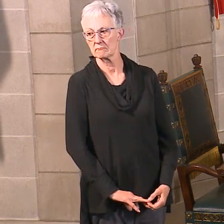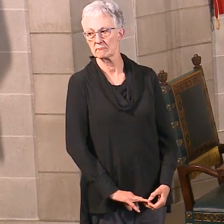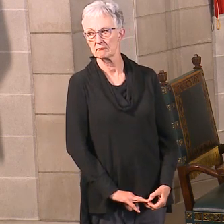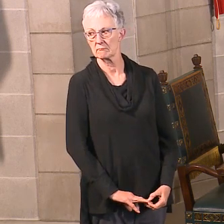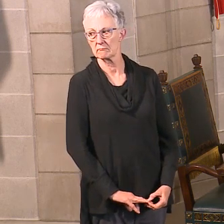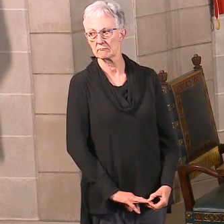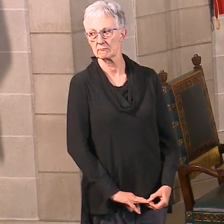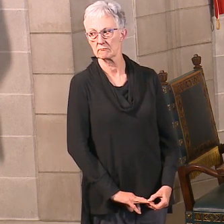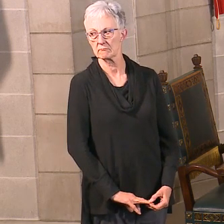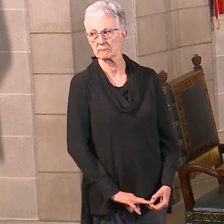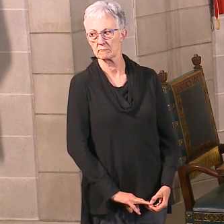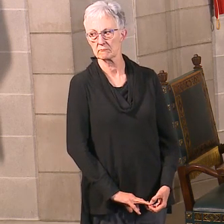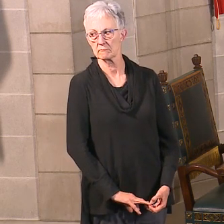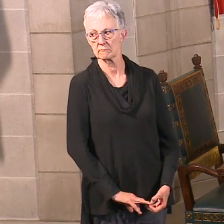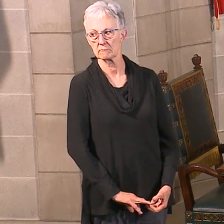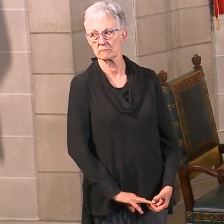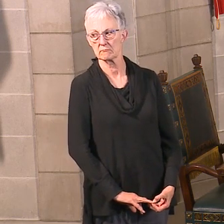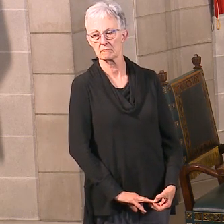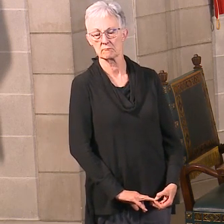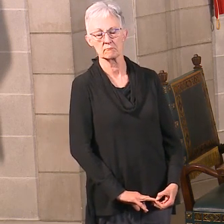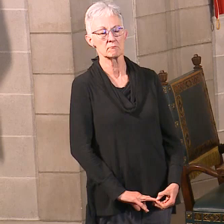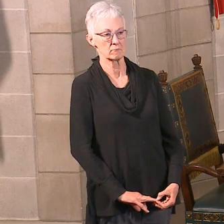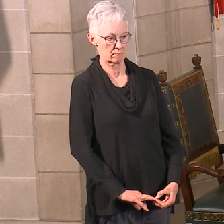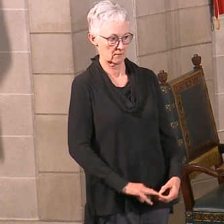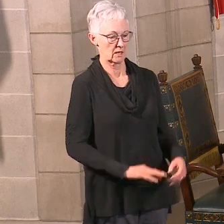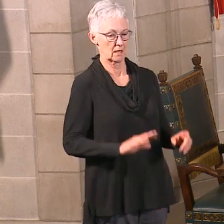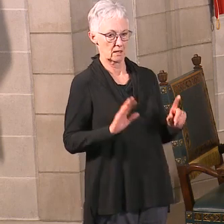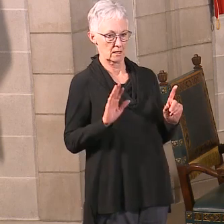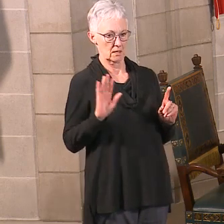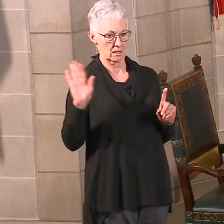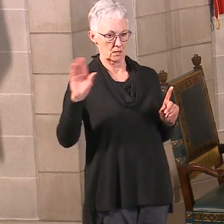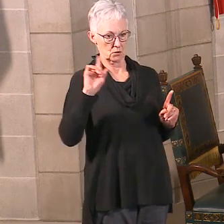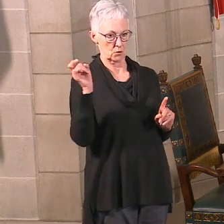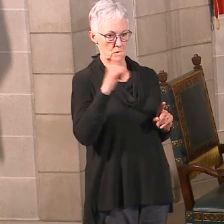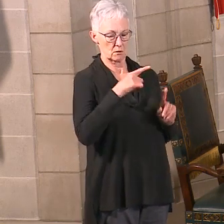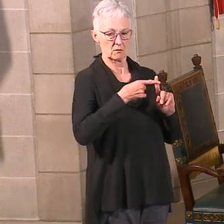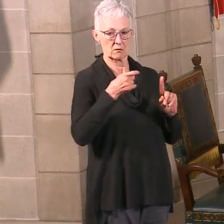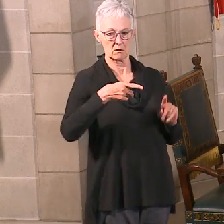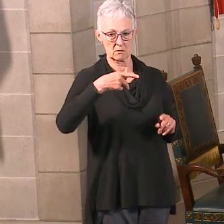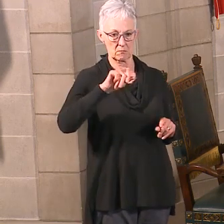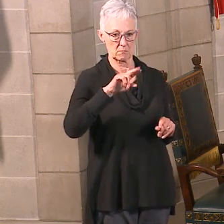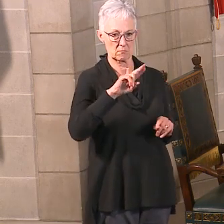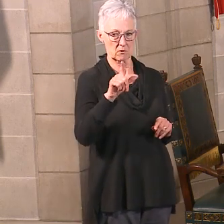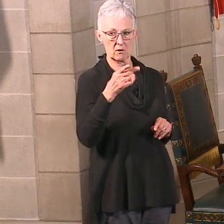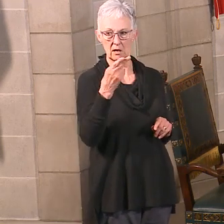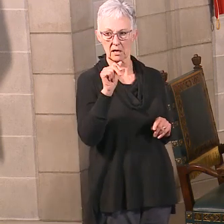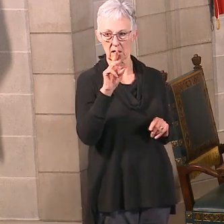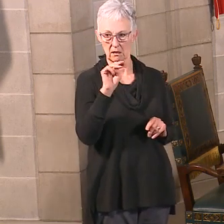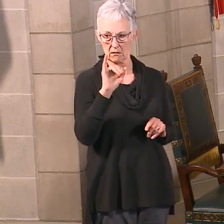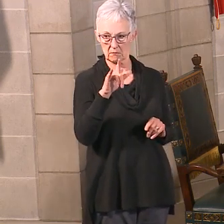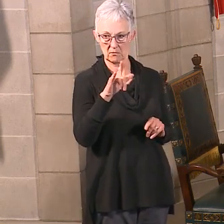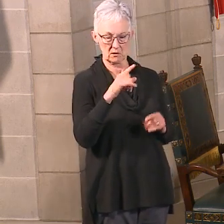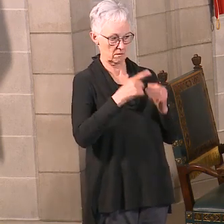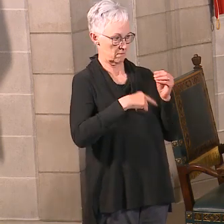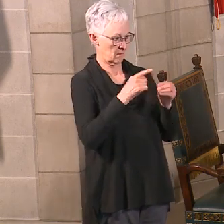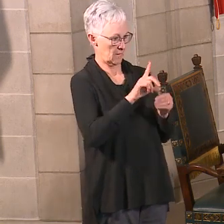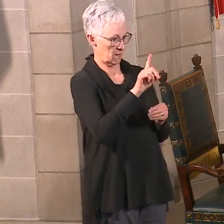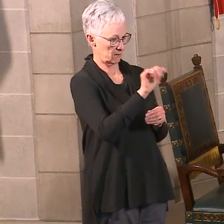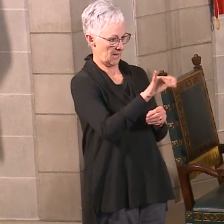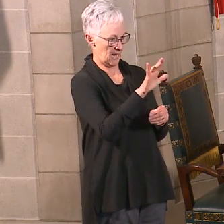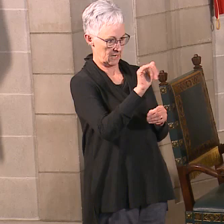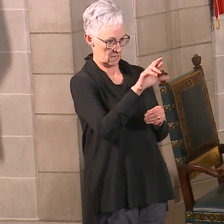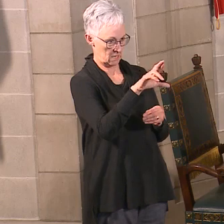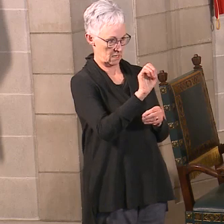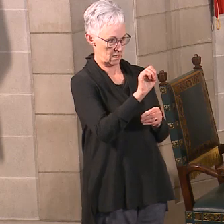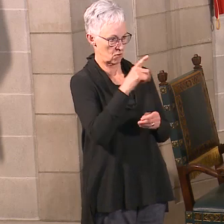home right now? So the question is from Paul Hamill with regard to daycares and charging